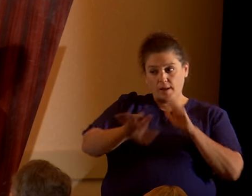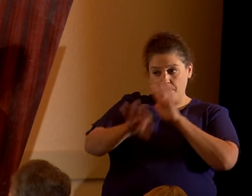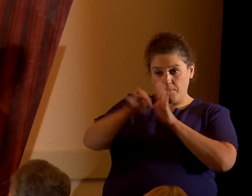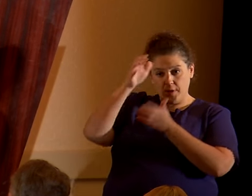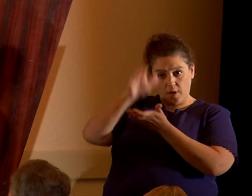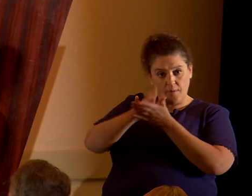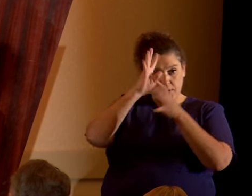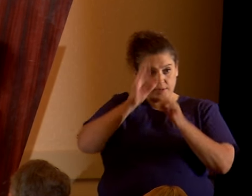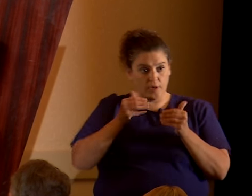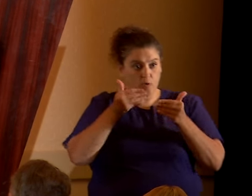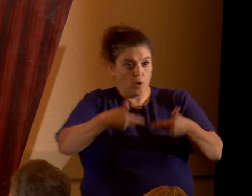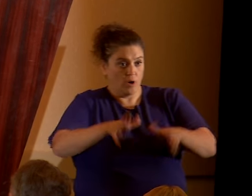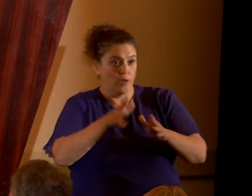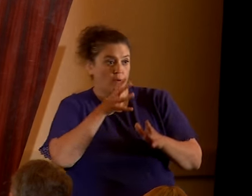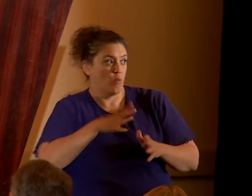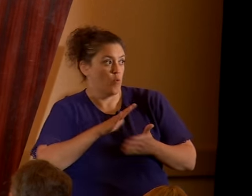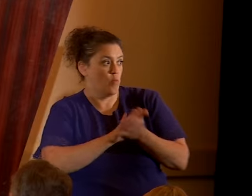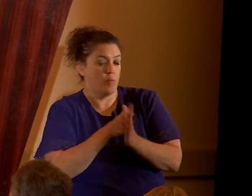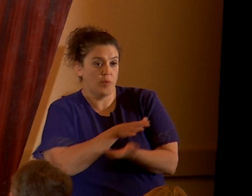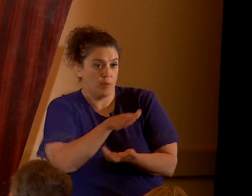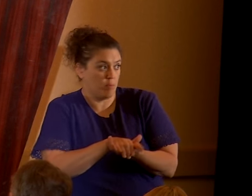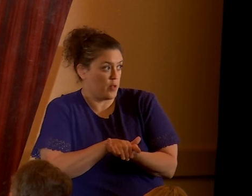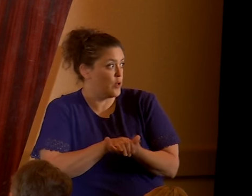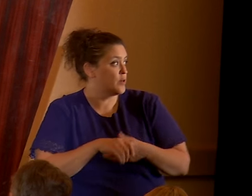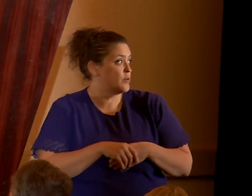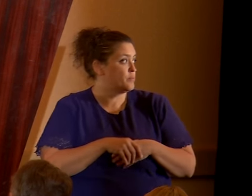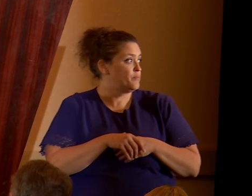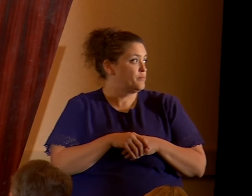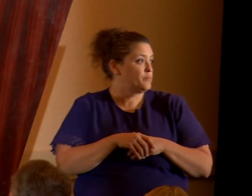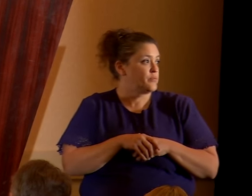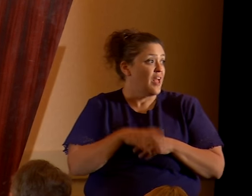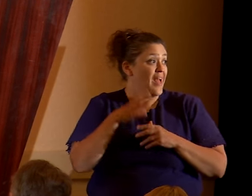Article 104 permits unconditional polygamy.